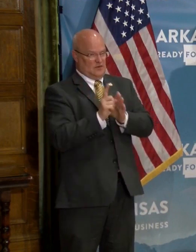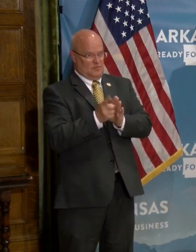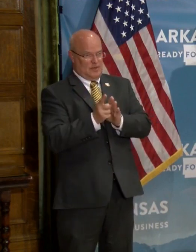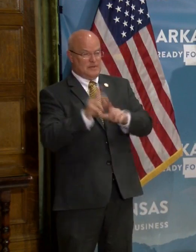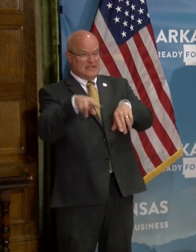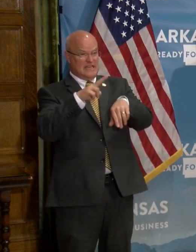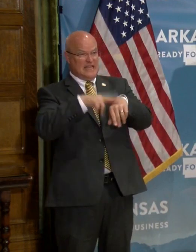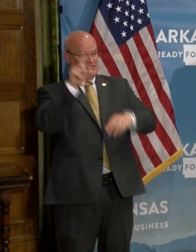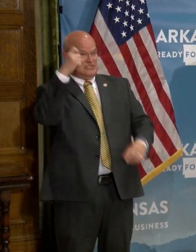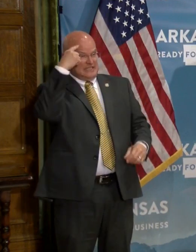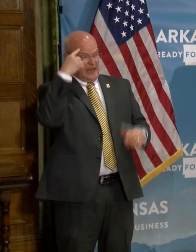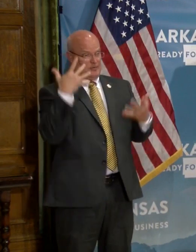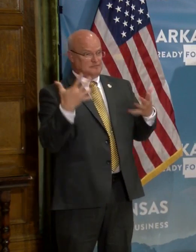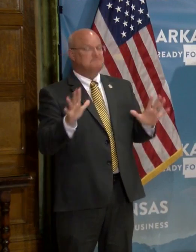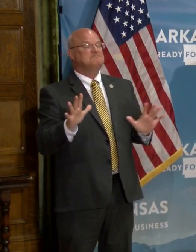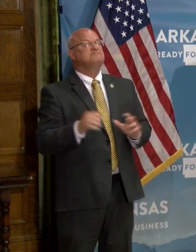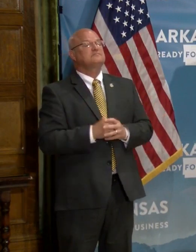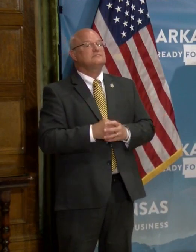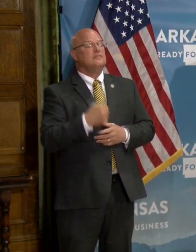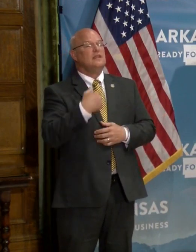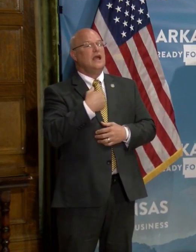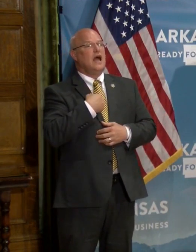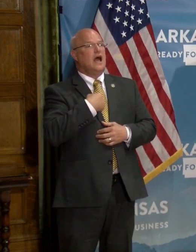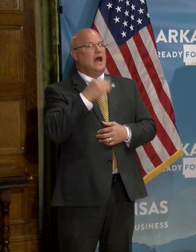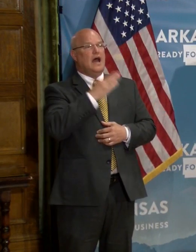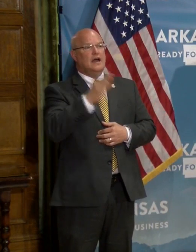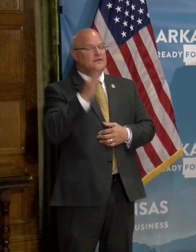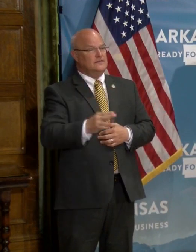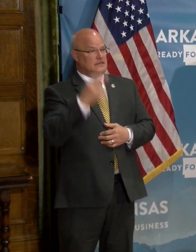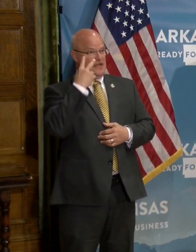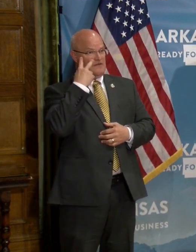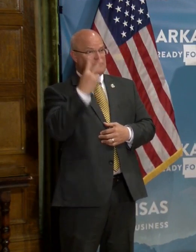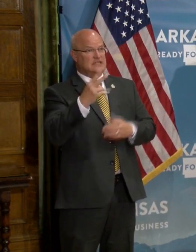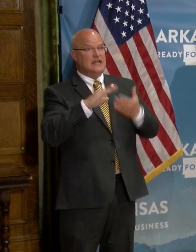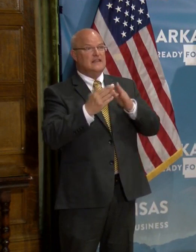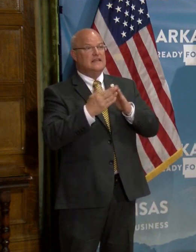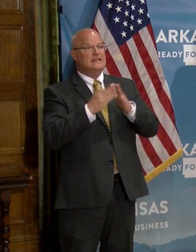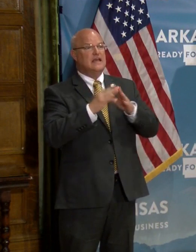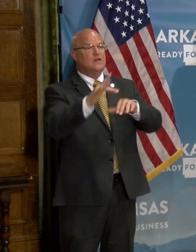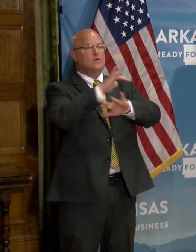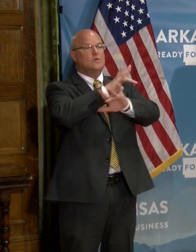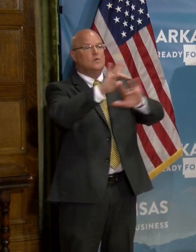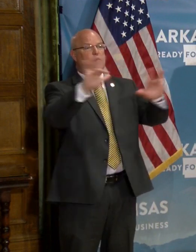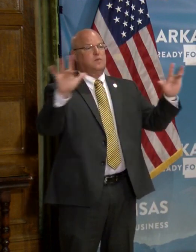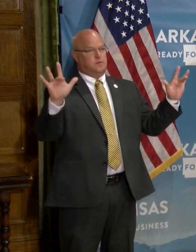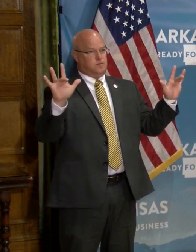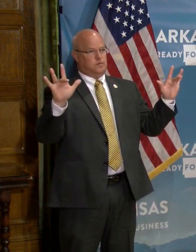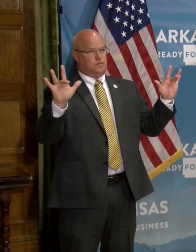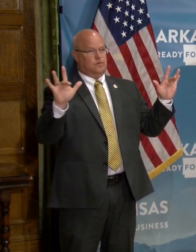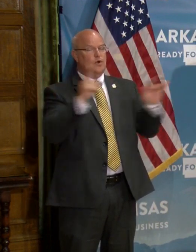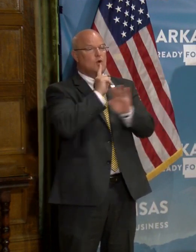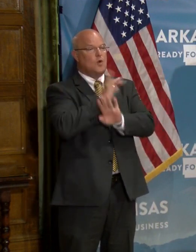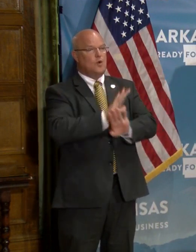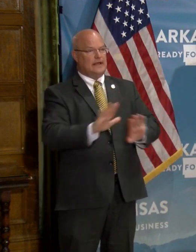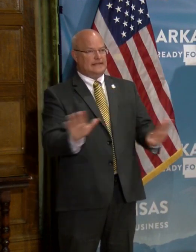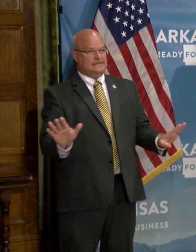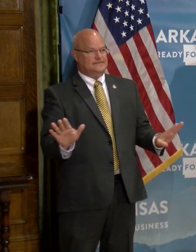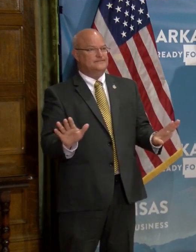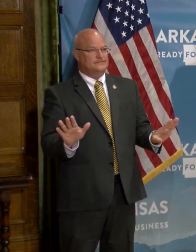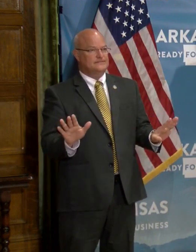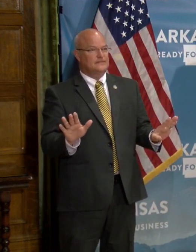a moment, our nation's capital. I've never seen the town so empty, so quiet,